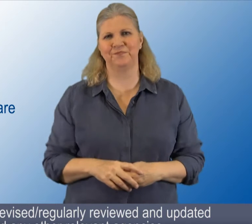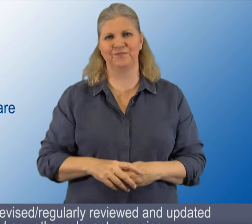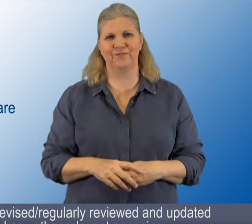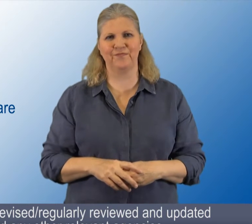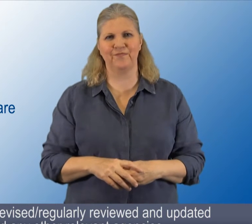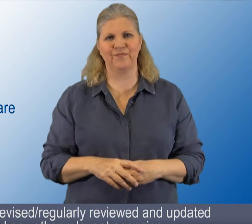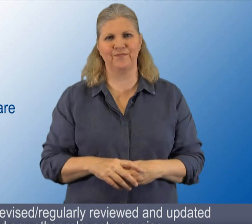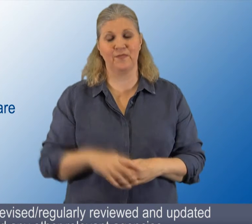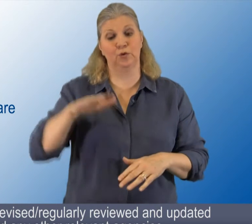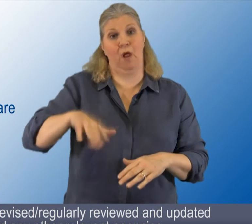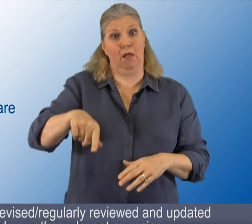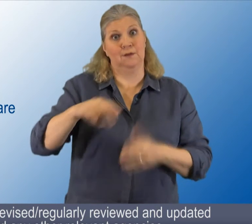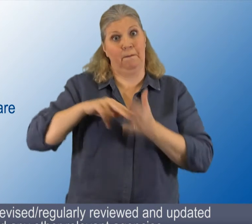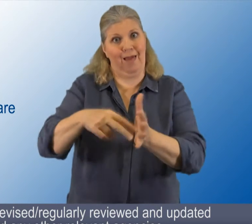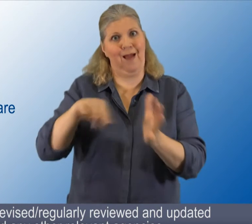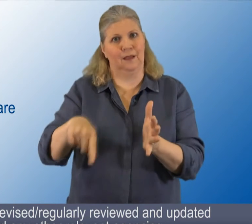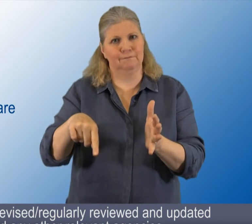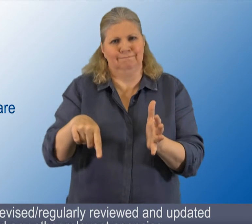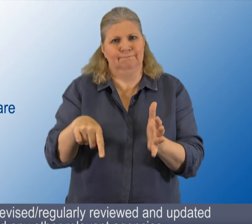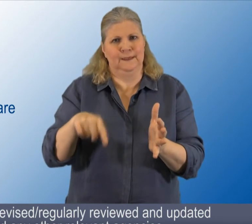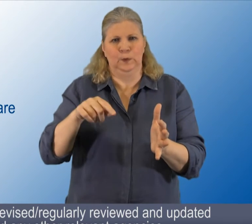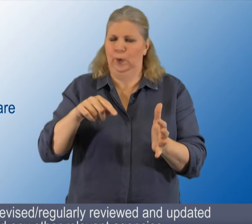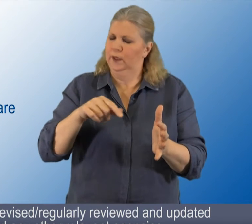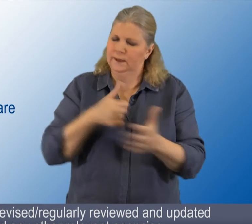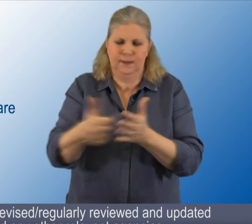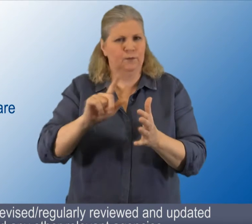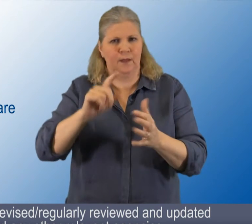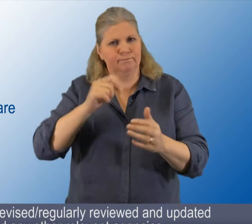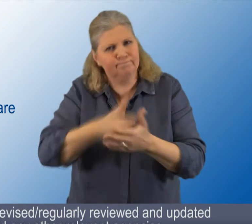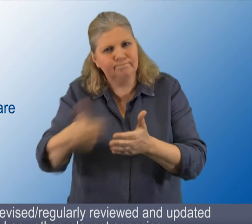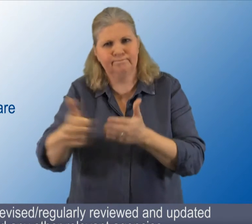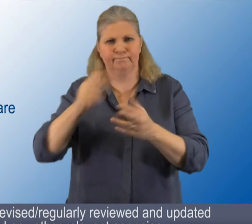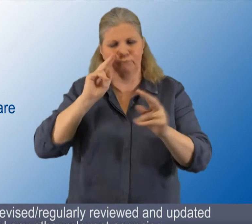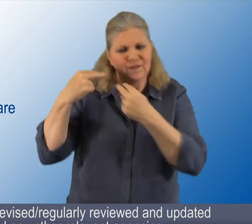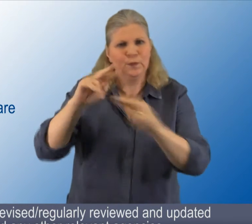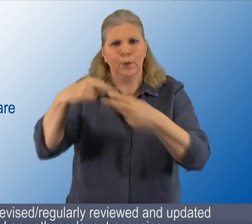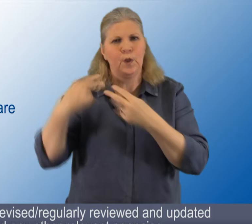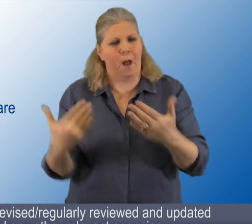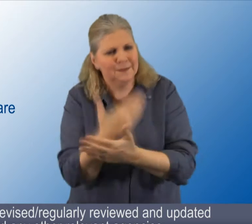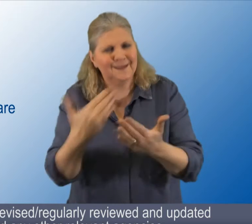Child's plans are devised and regularly reviewed and updated by teachers of the deaf and any other relevant agencies.